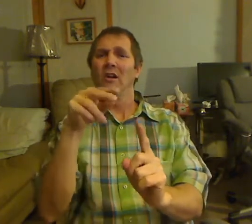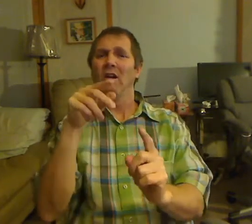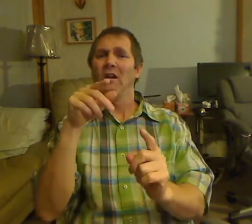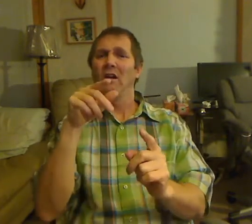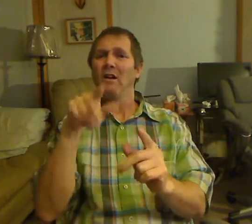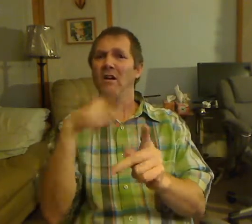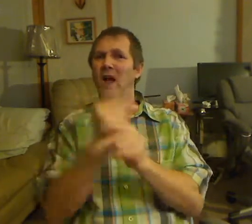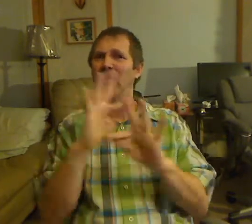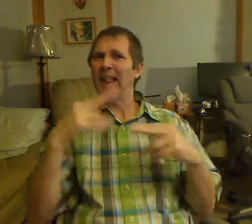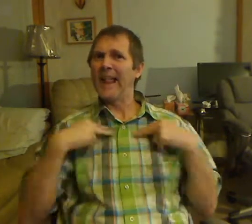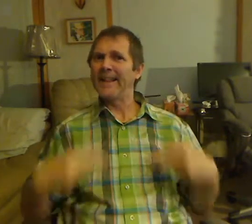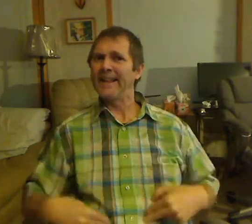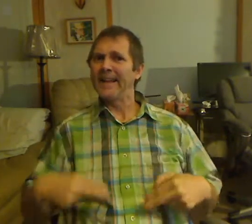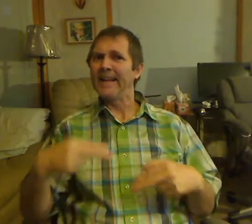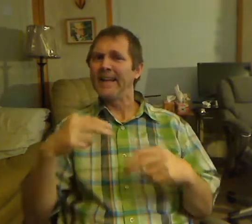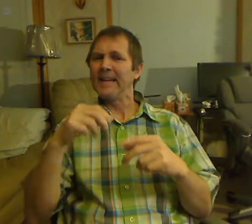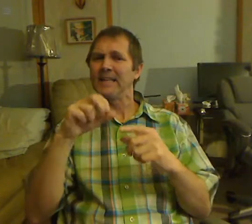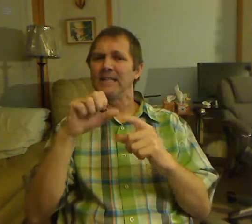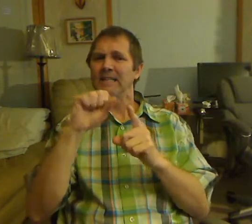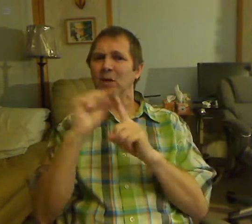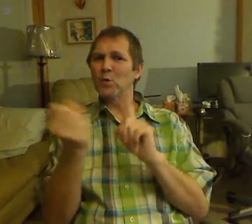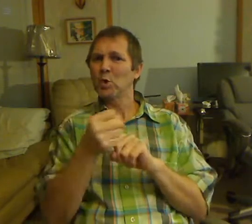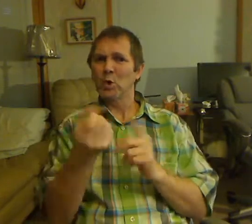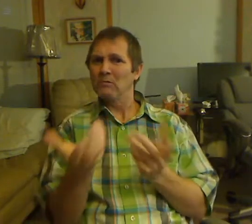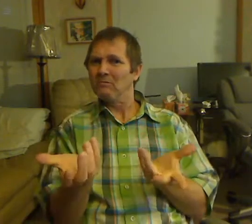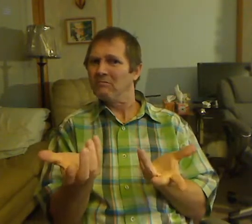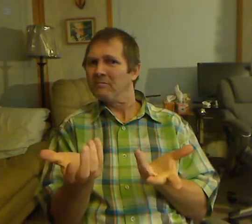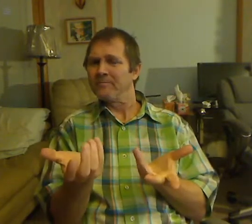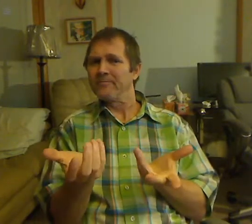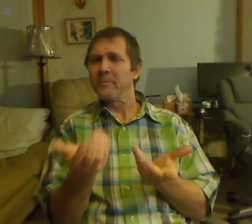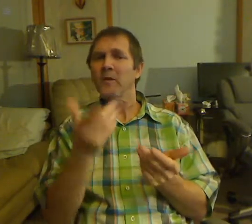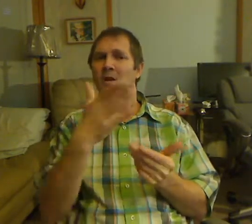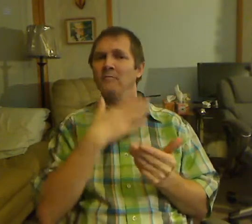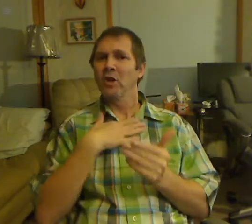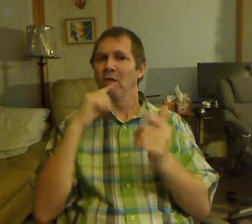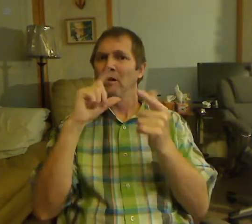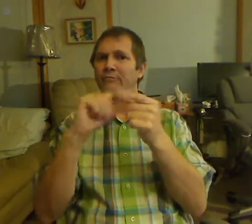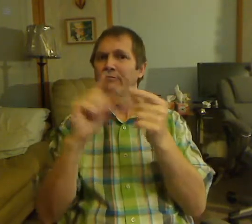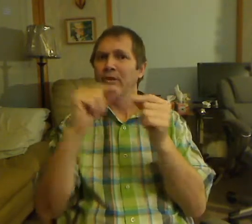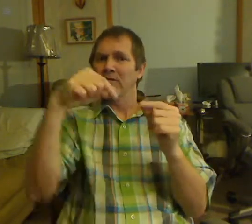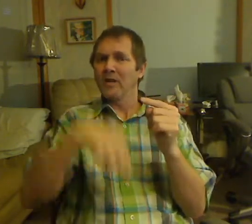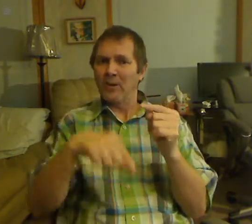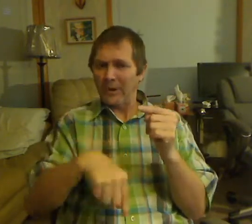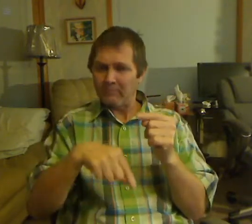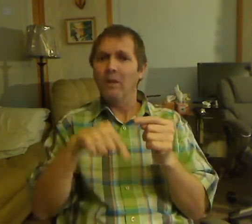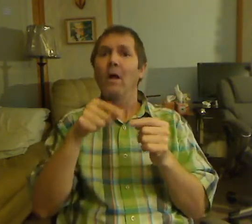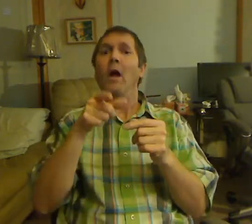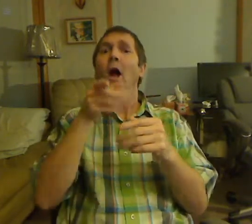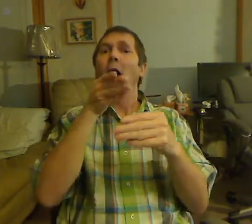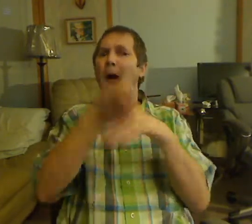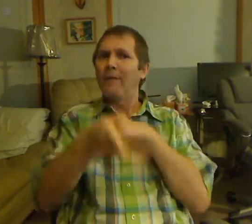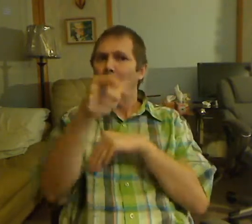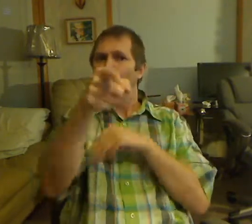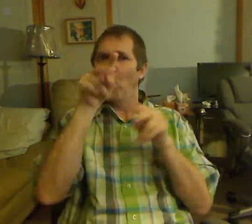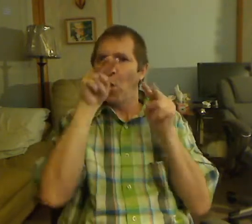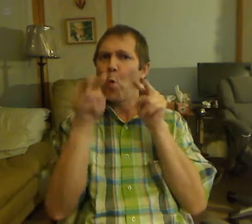If you remember, Kevin earned himself any husband points by standing up at the 11th fire for a karaoke date some weeks back.